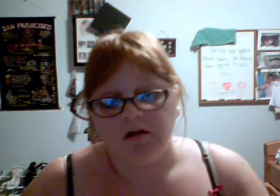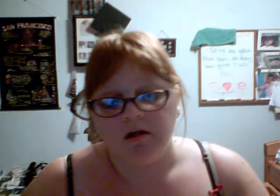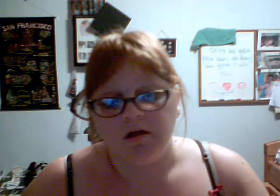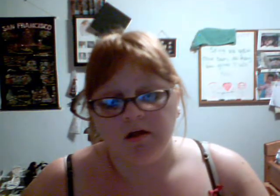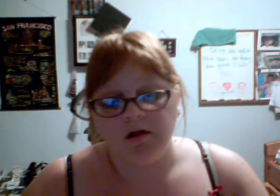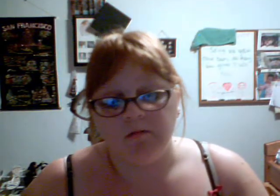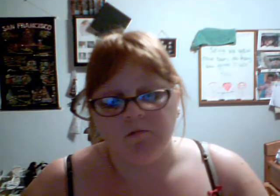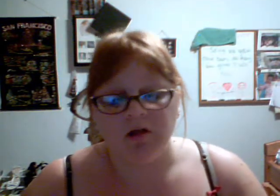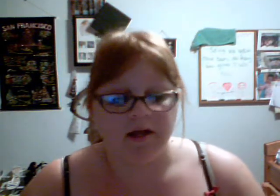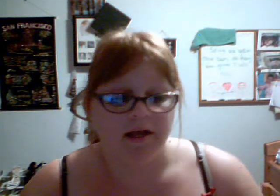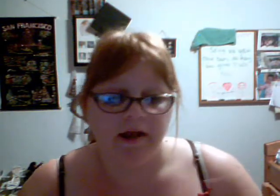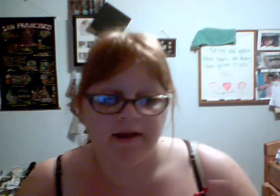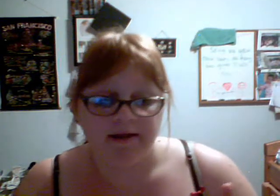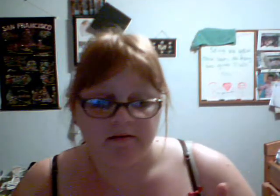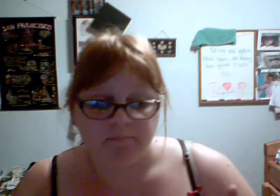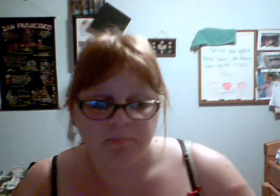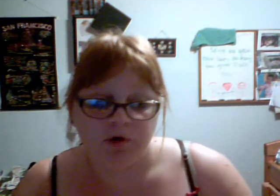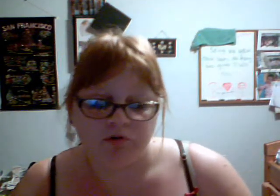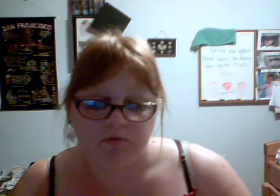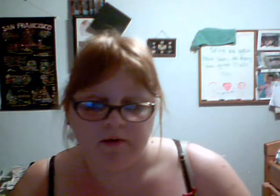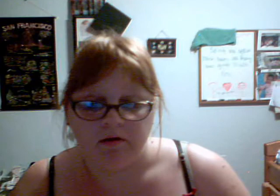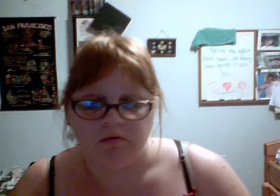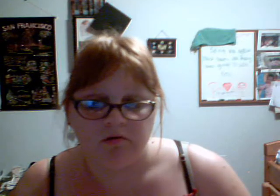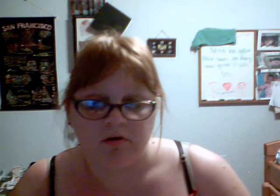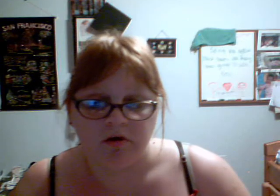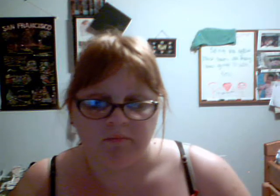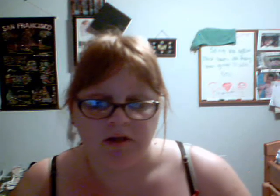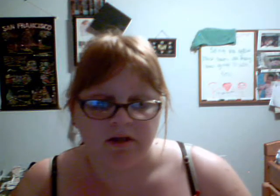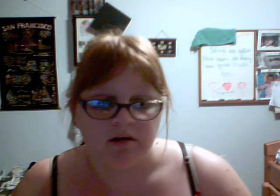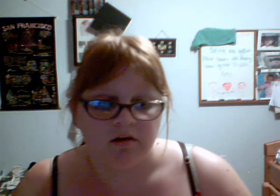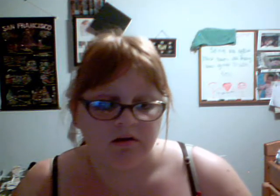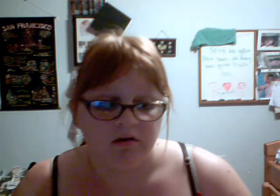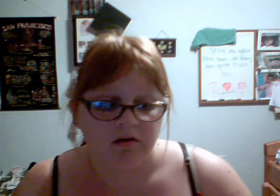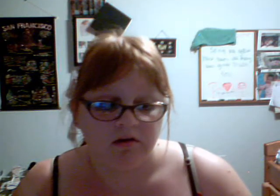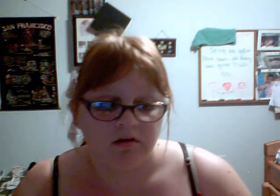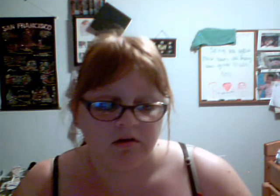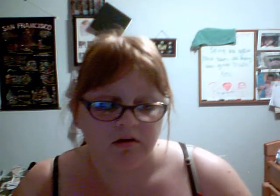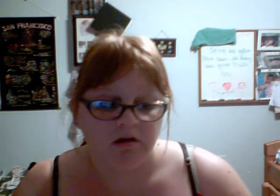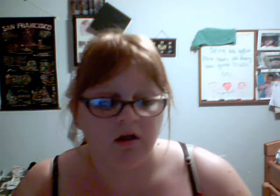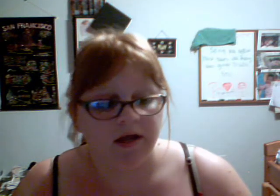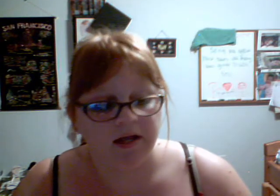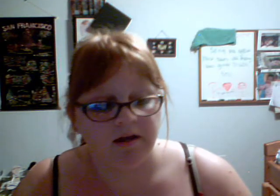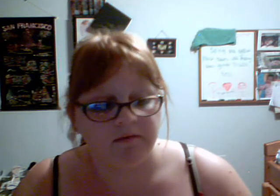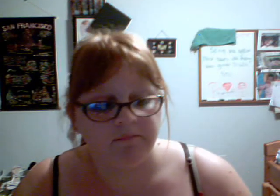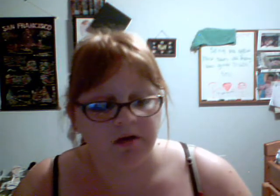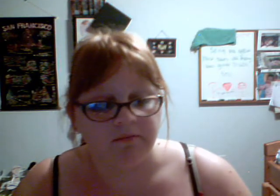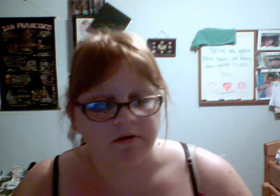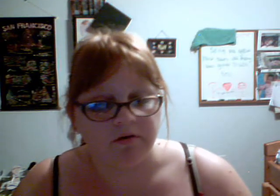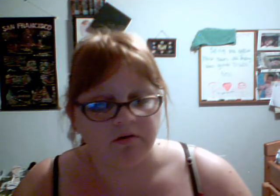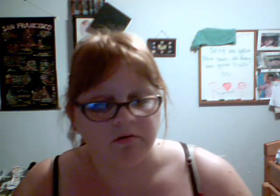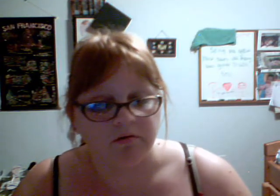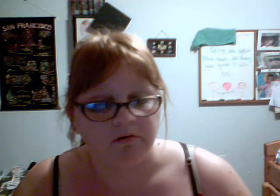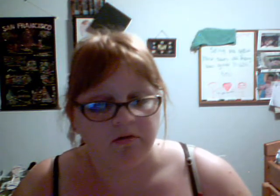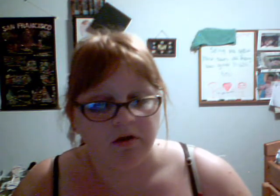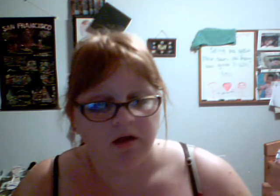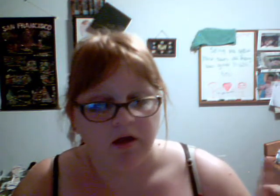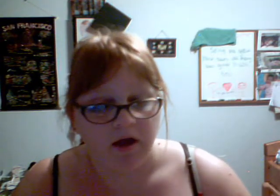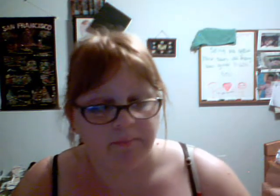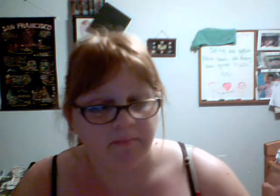Um, well, I can edit picture videos on my, no, I can edit video videos too. I might